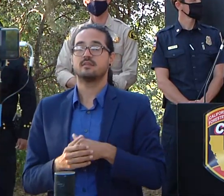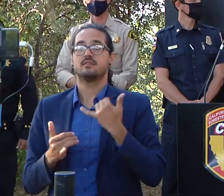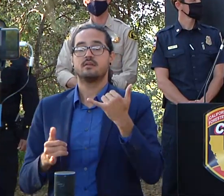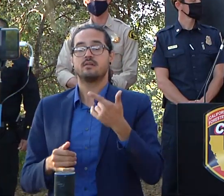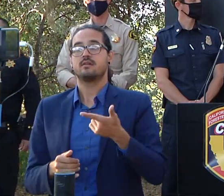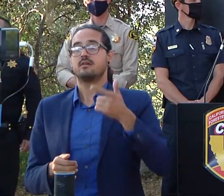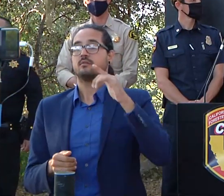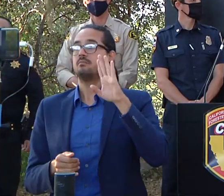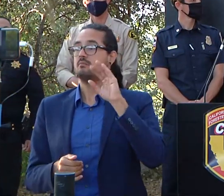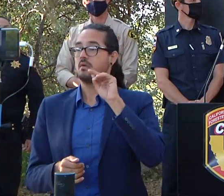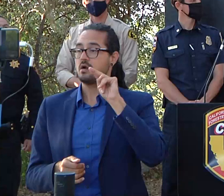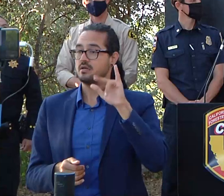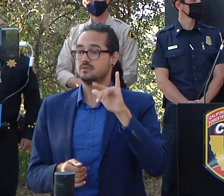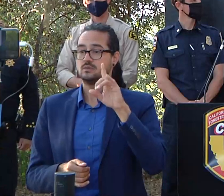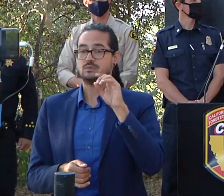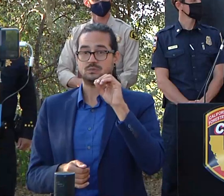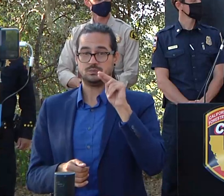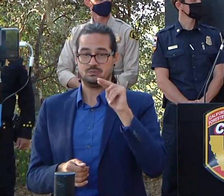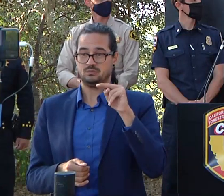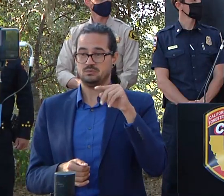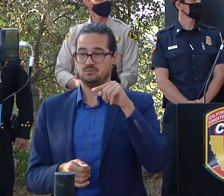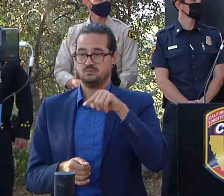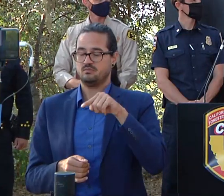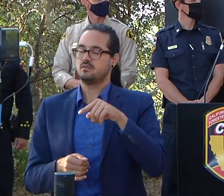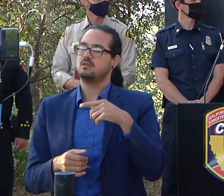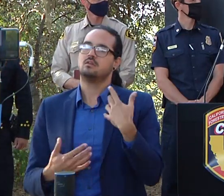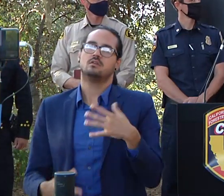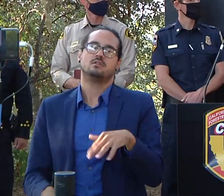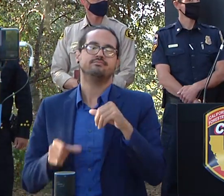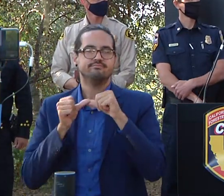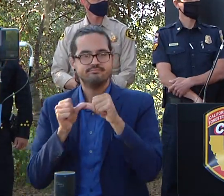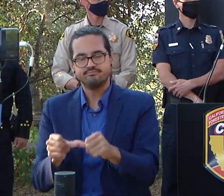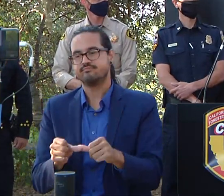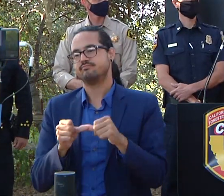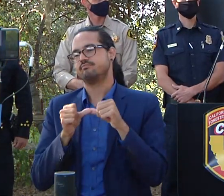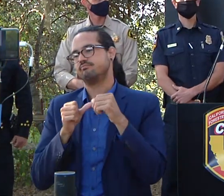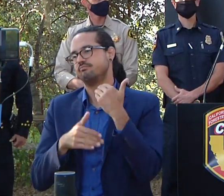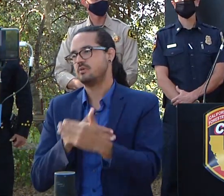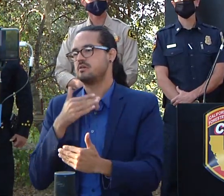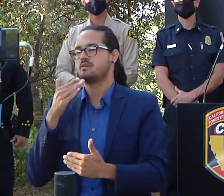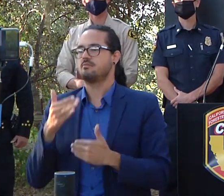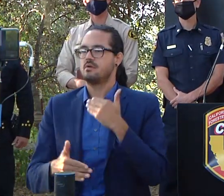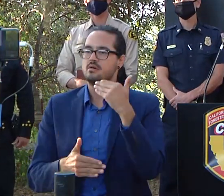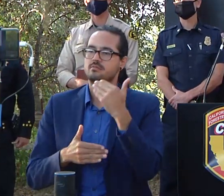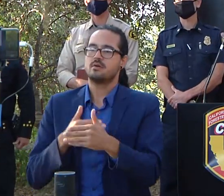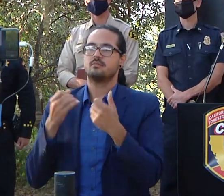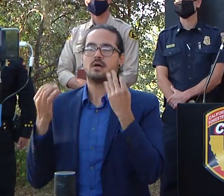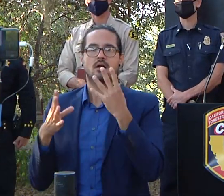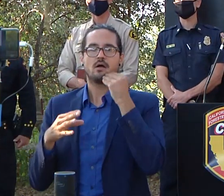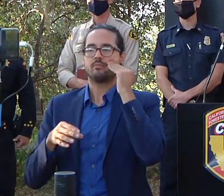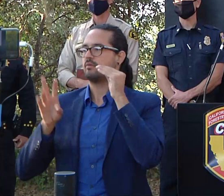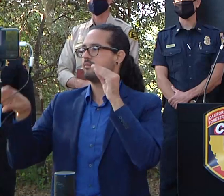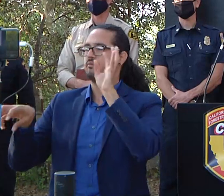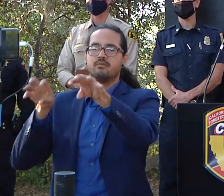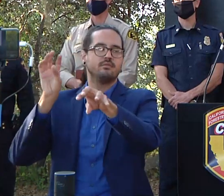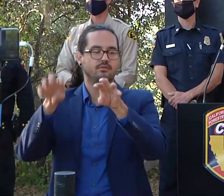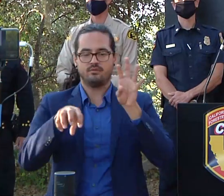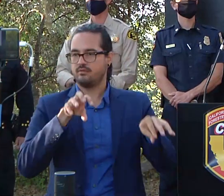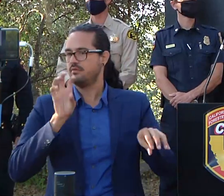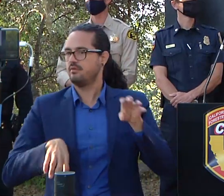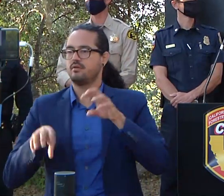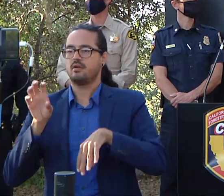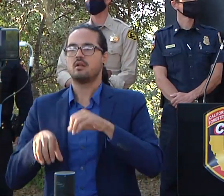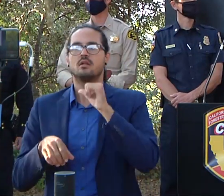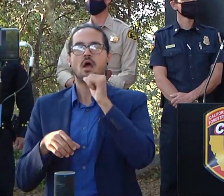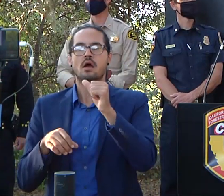continuous and tedious process because of all the different homes scattered throughout all the areas where it burned uh and it wasn't a very continuous